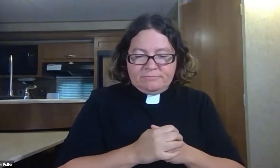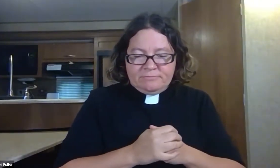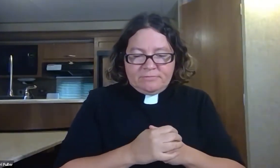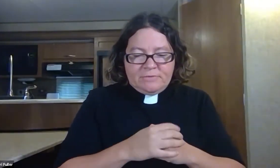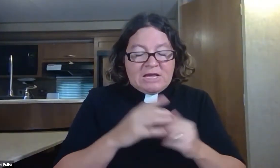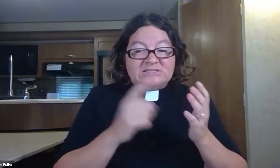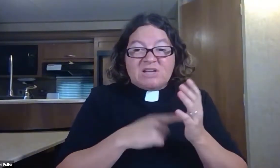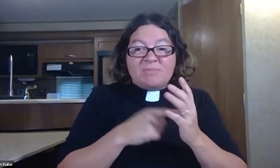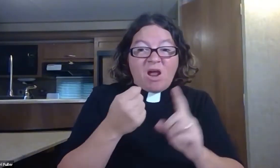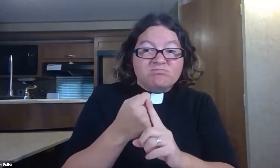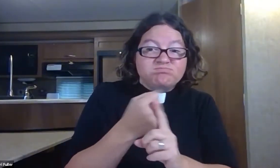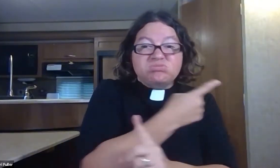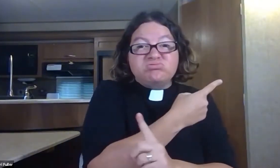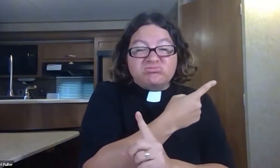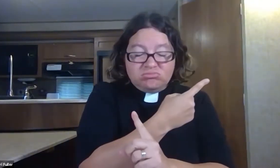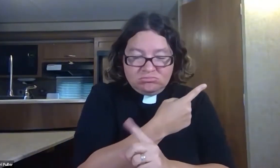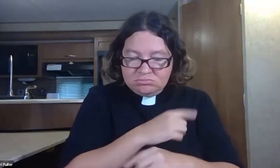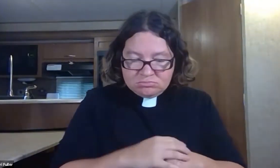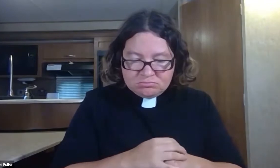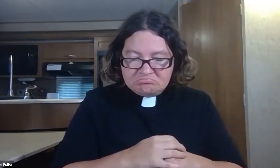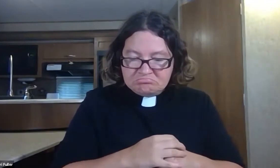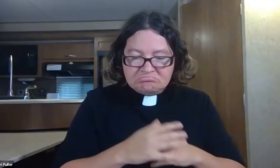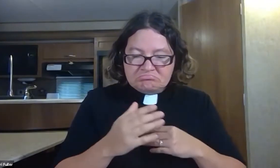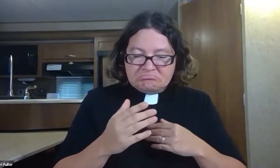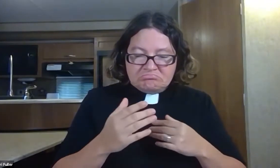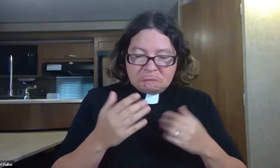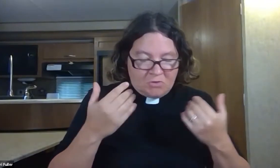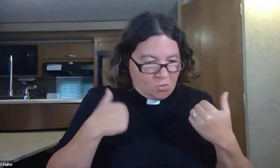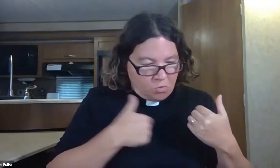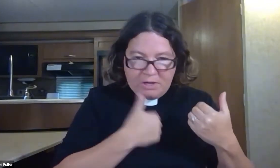know how to make their way in life but occasionally things go awry